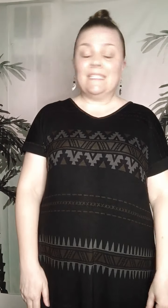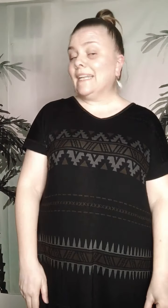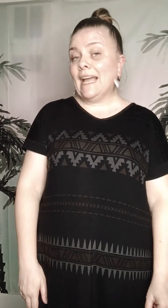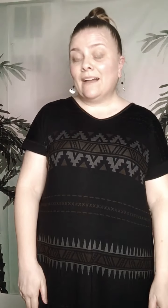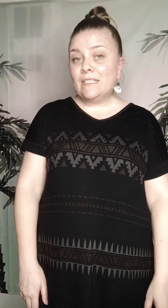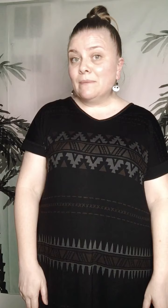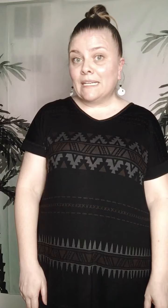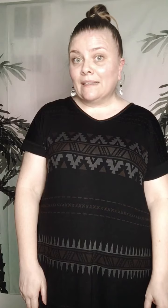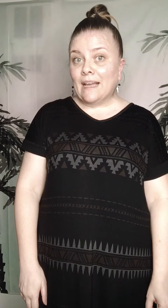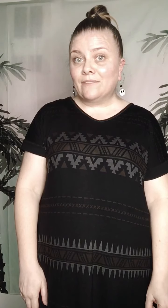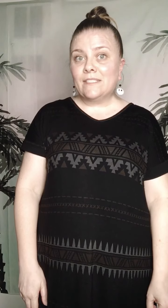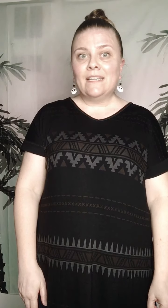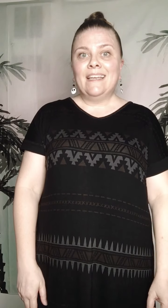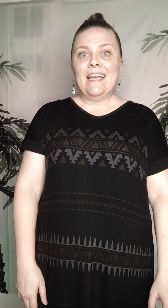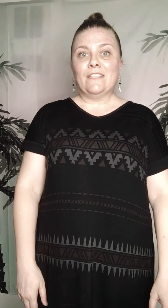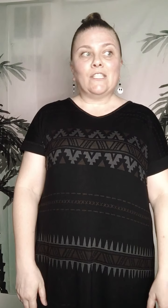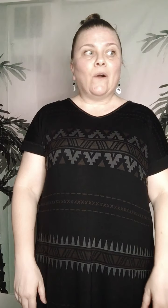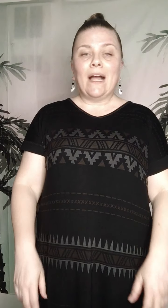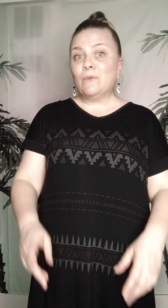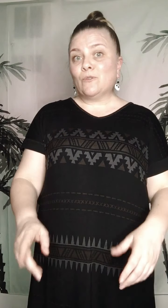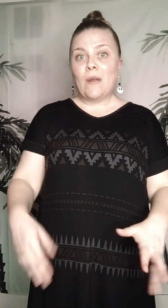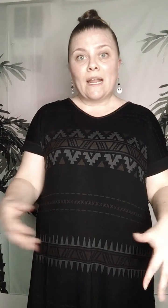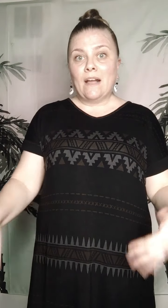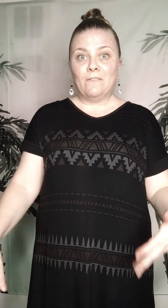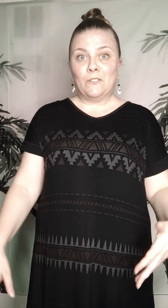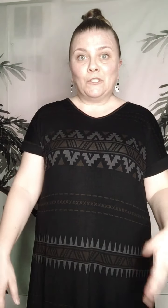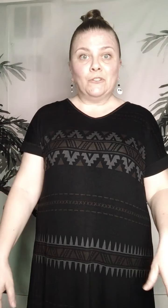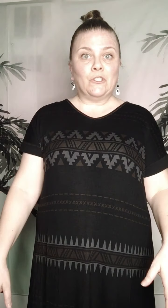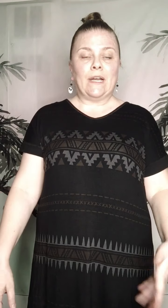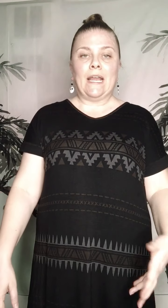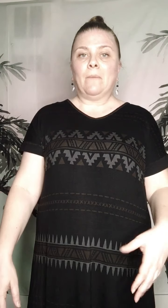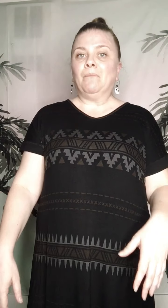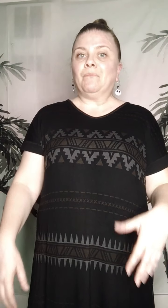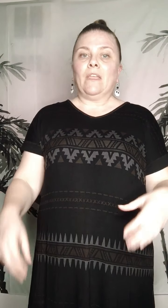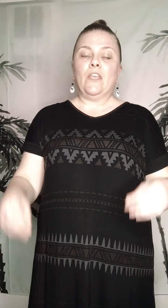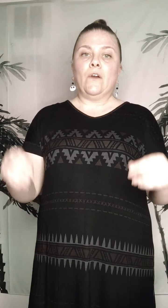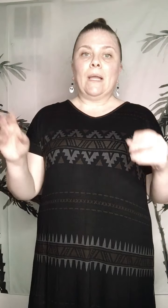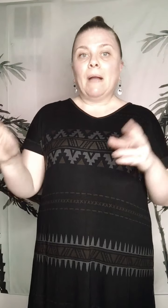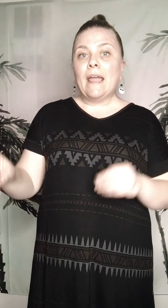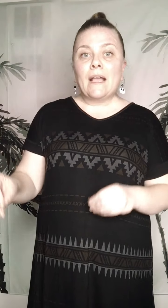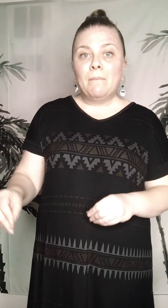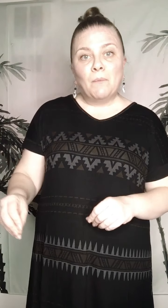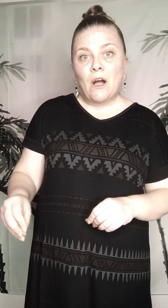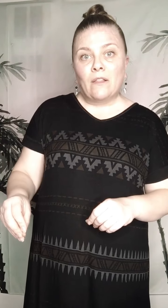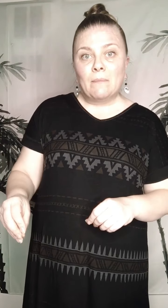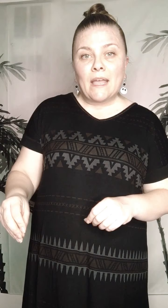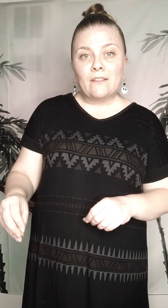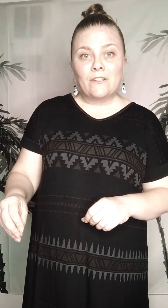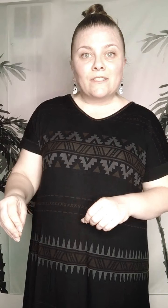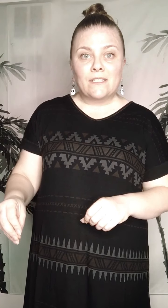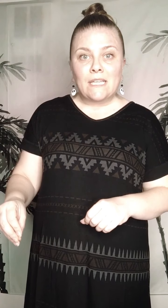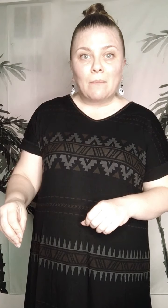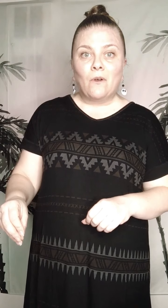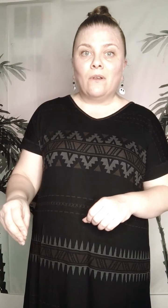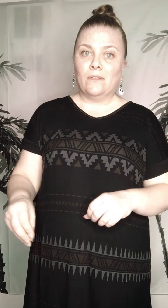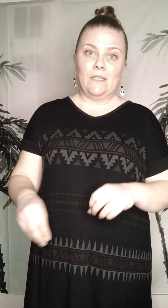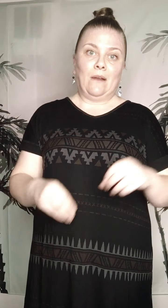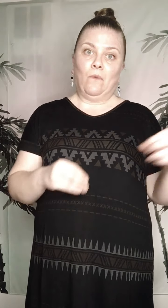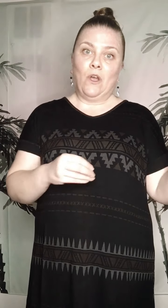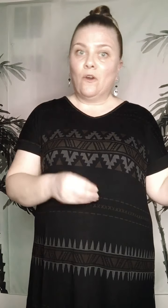didn't have any money left. And so I was running off of a shoestring. You know, I'd buy a couple poly mailers at Staples. I'd go to